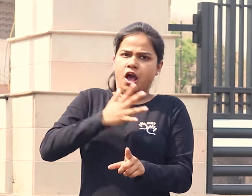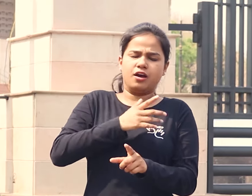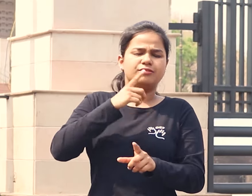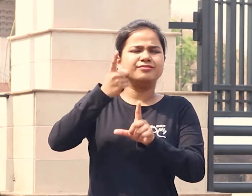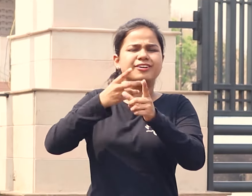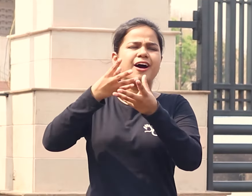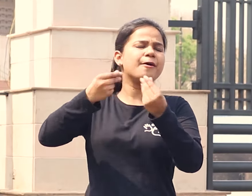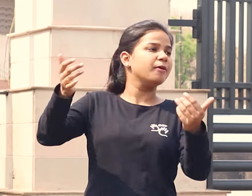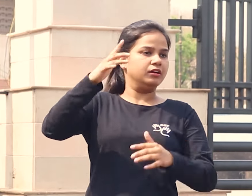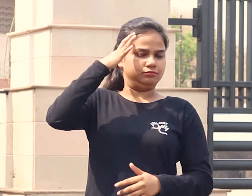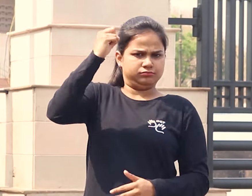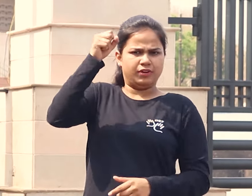of the society.